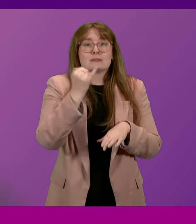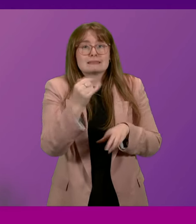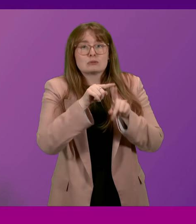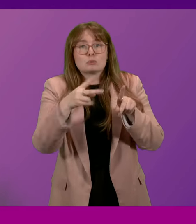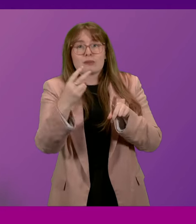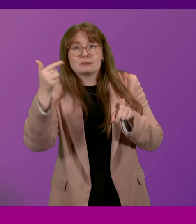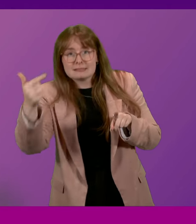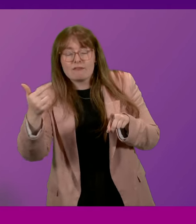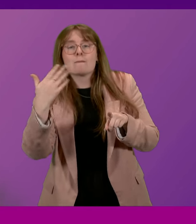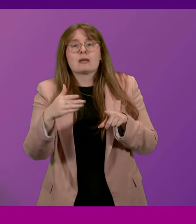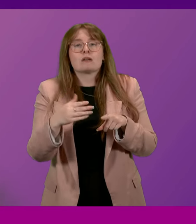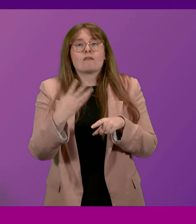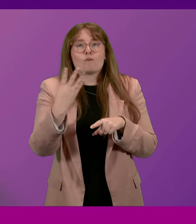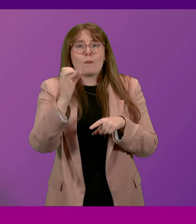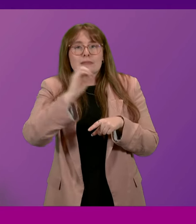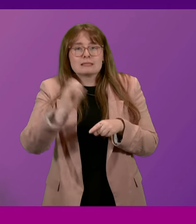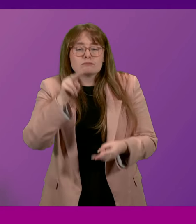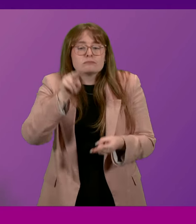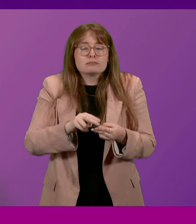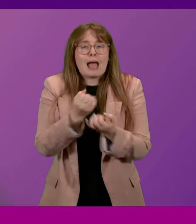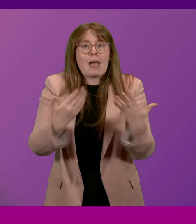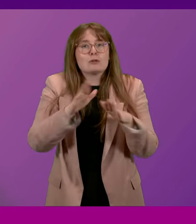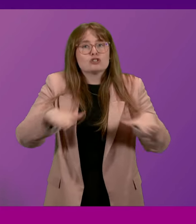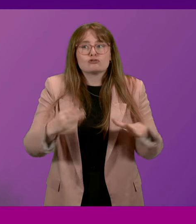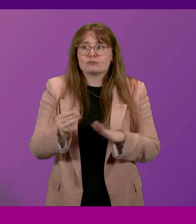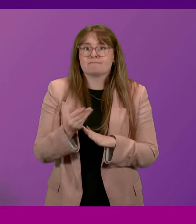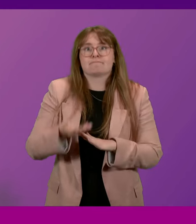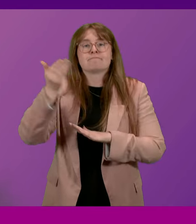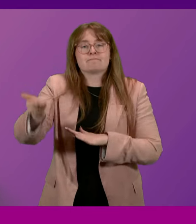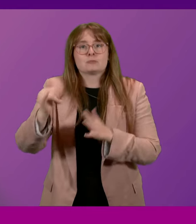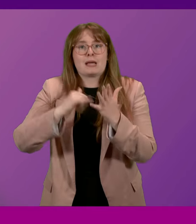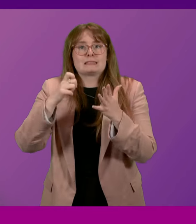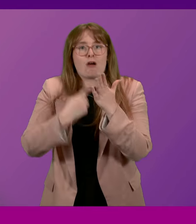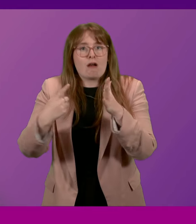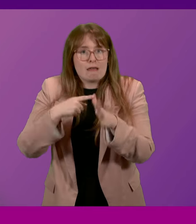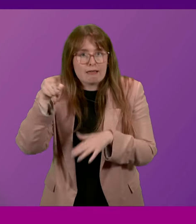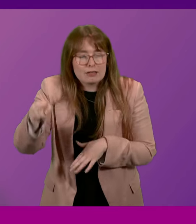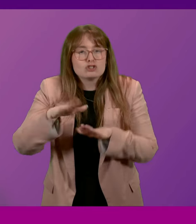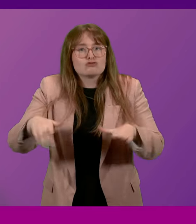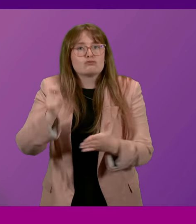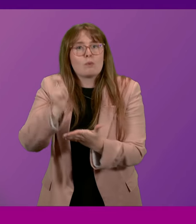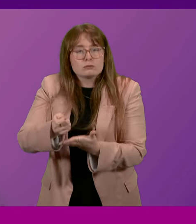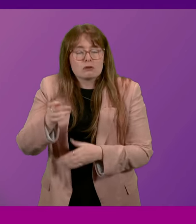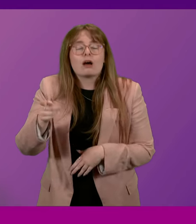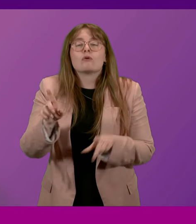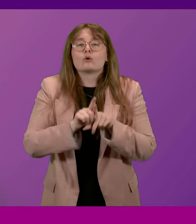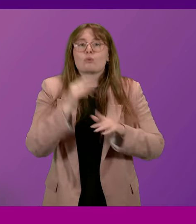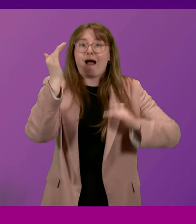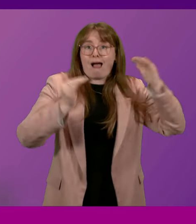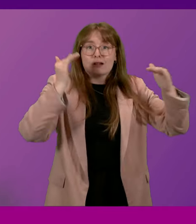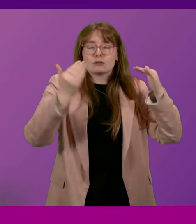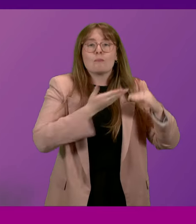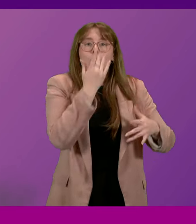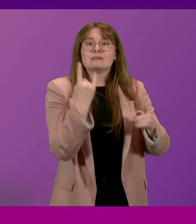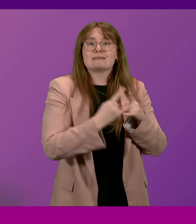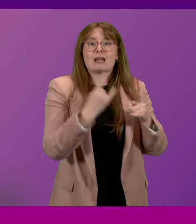74% reduction in the number of children referred to the children's reporter on offence grounds and more generally for adults, we've seen non-sexual